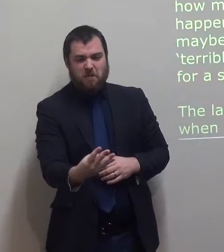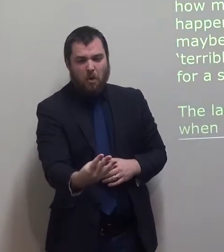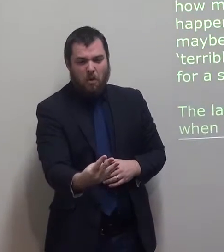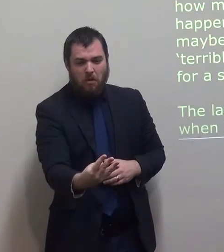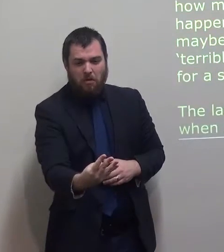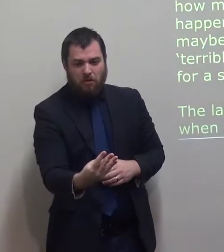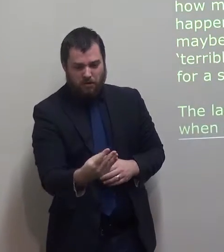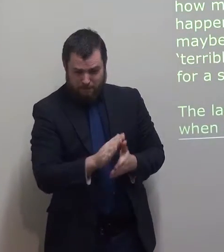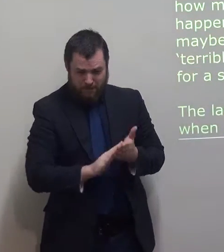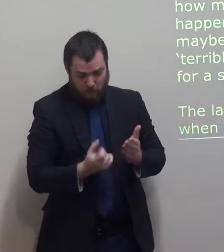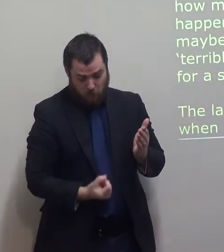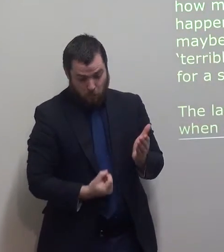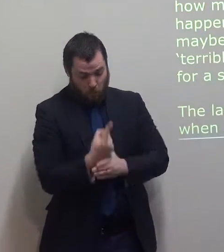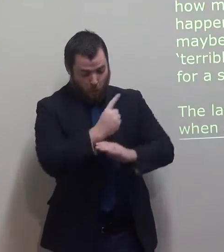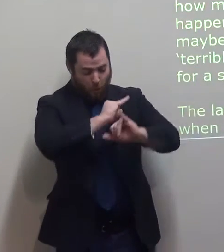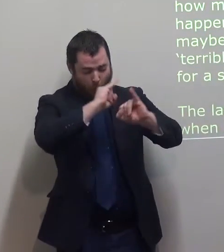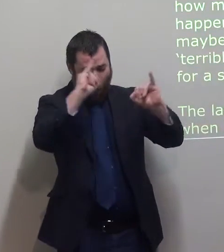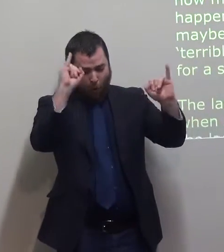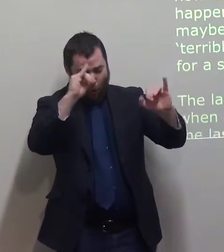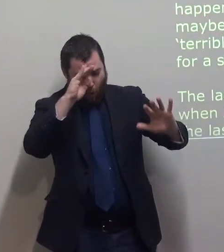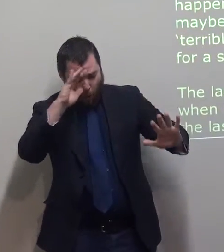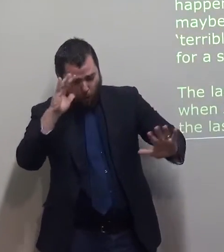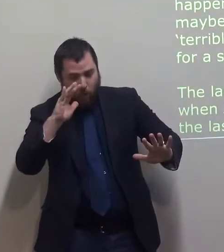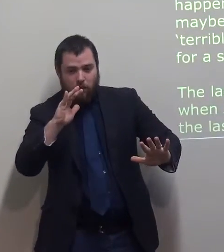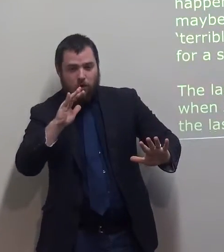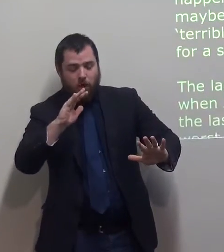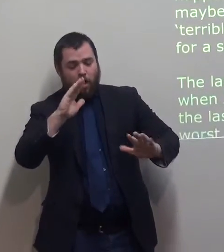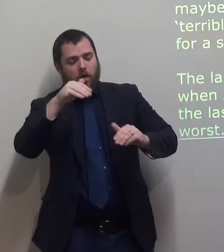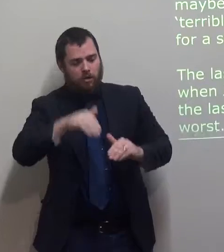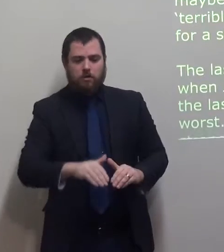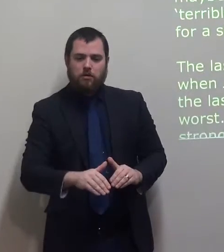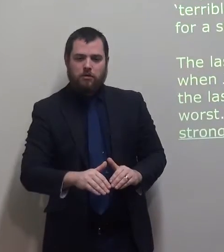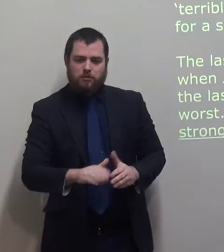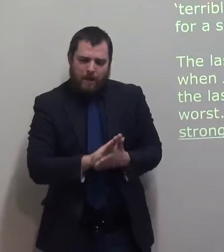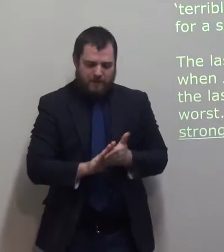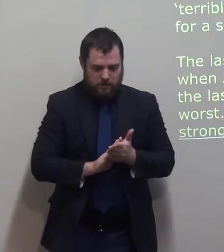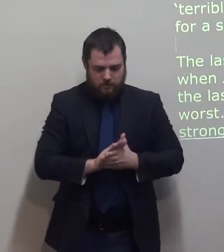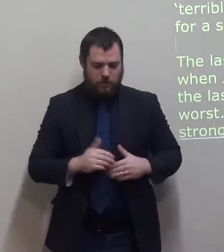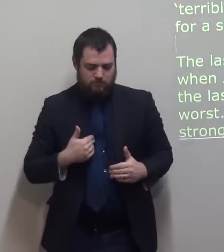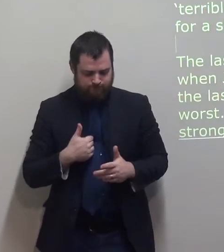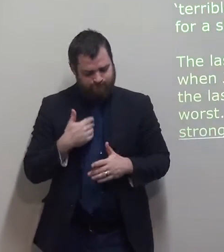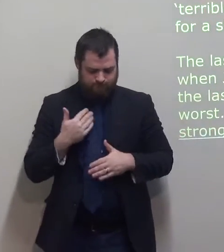But we know that each terrible time will stop, continue for a short time, then finish.